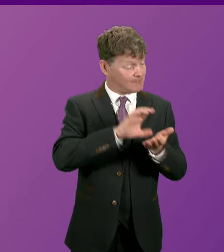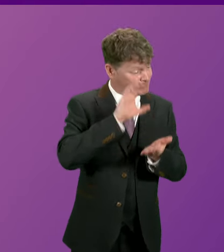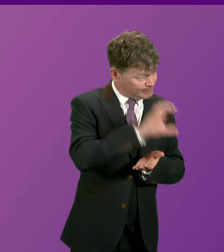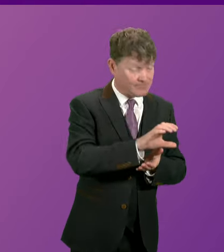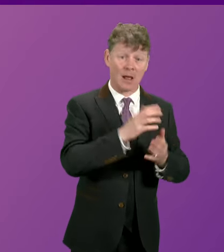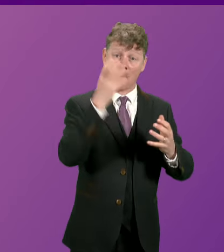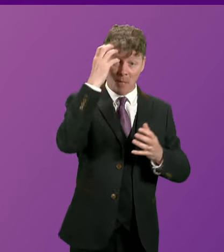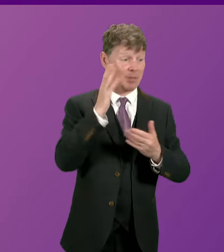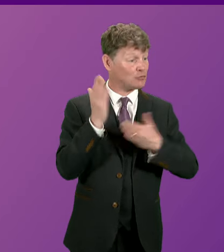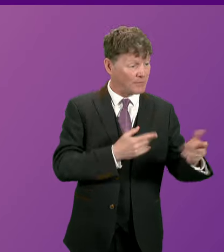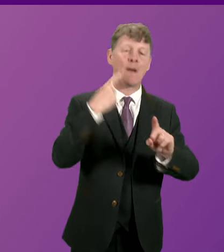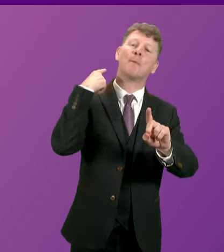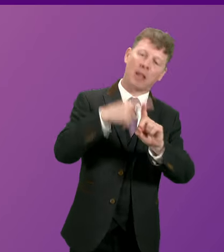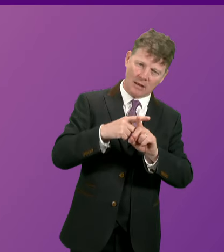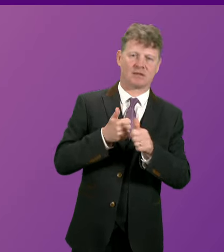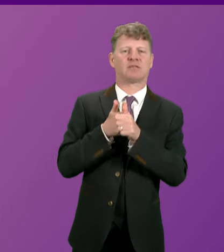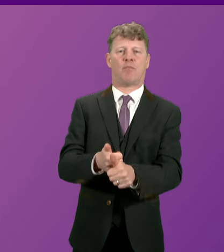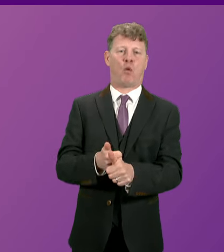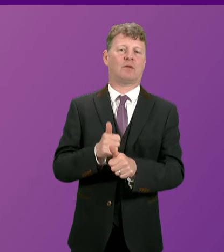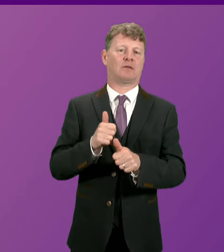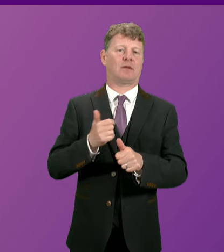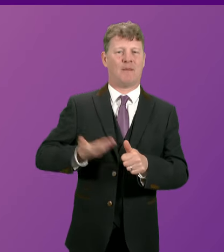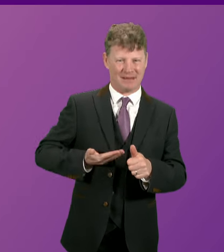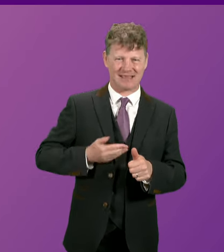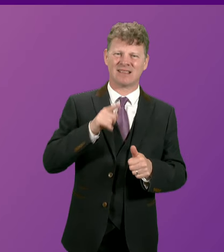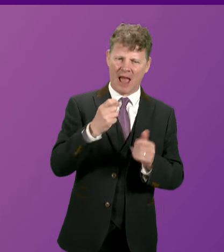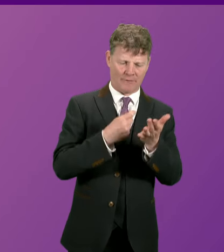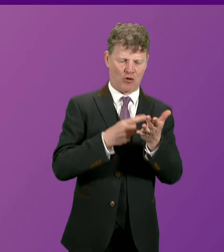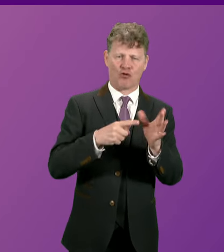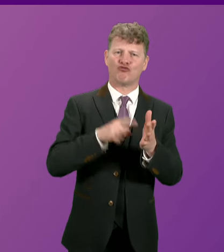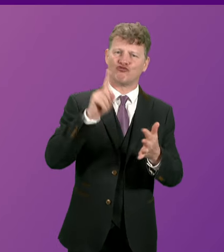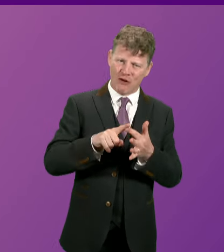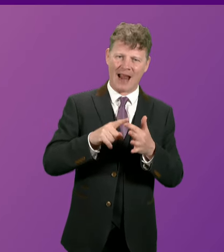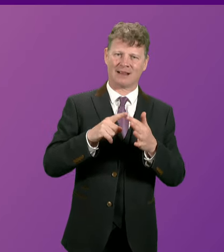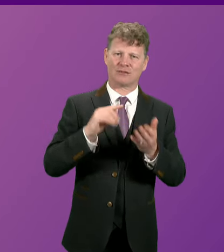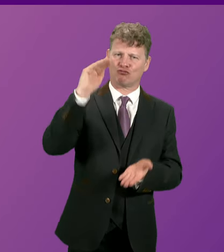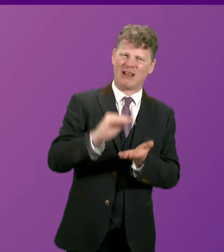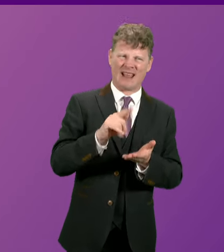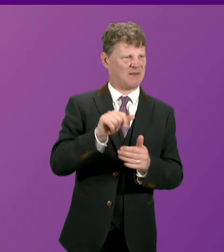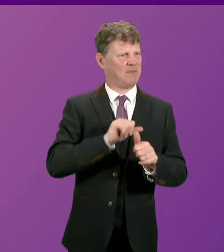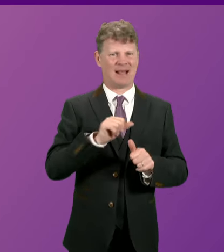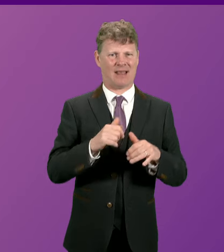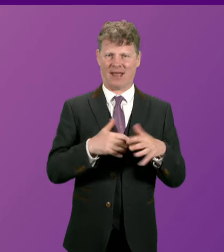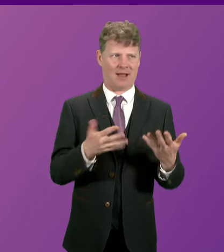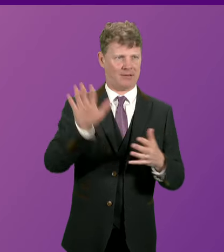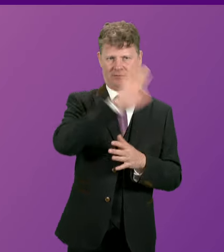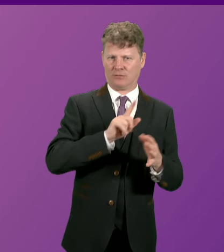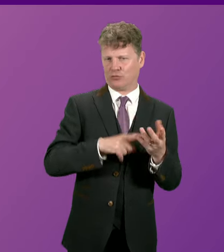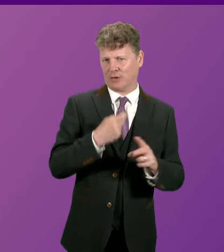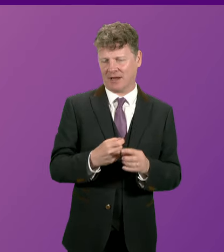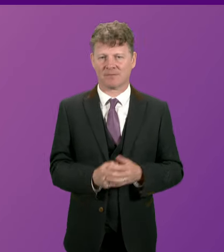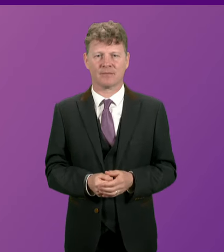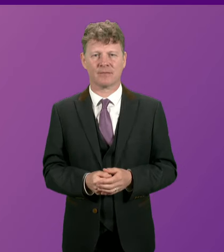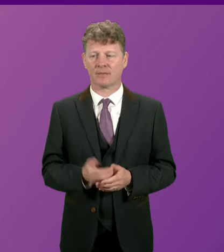businesses and that's why they benefit from the most generous rates relief small business rates relief anywhere in the UK question number